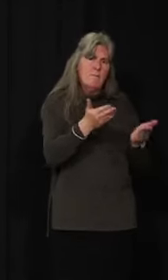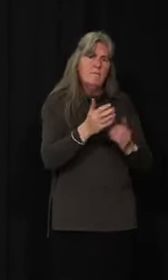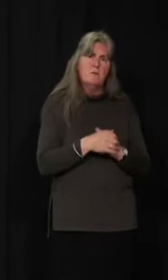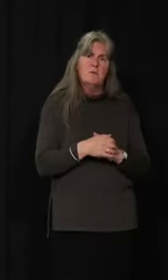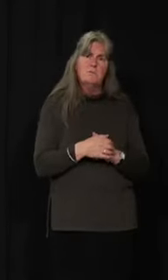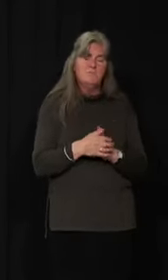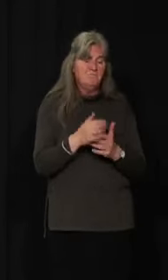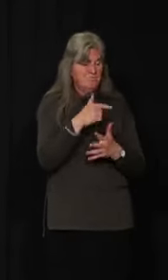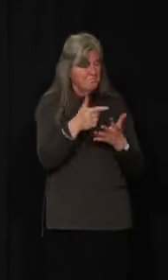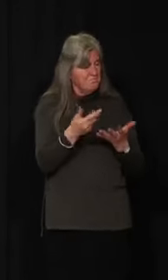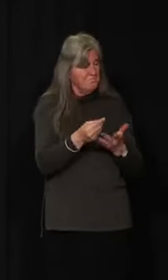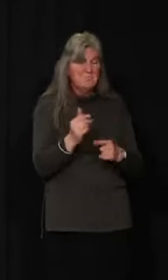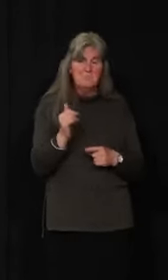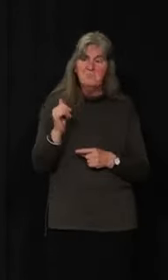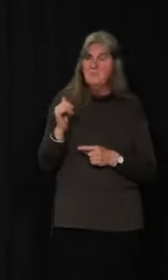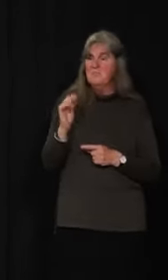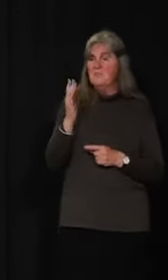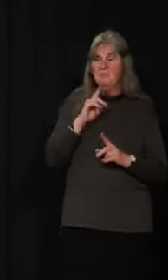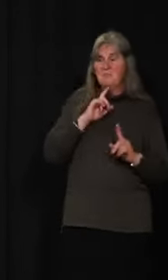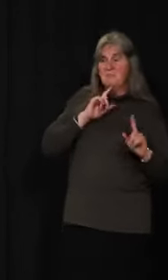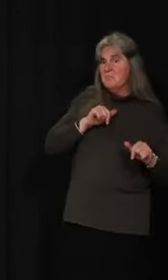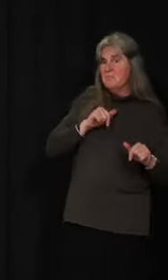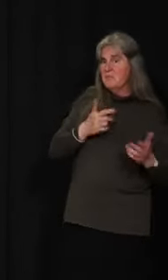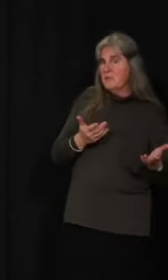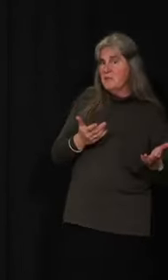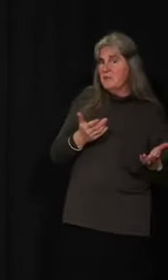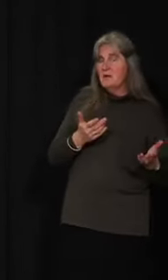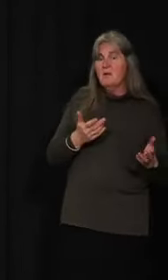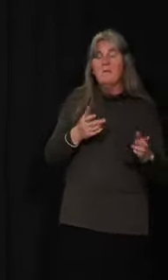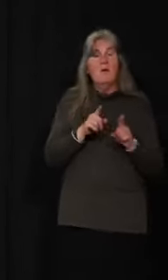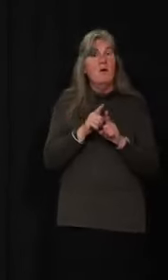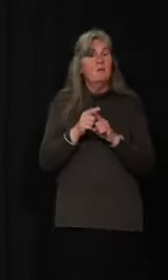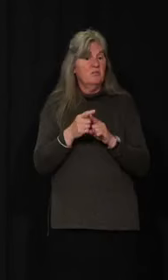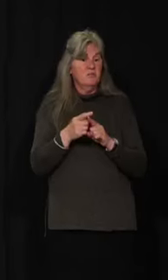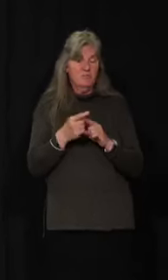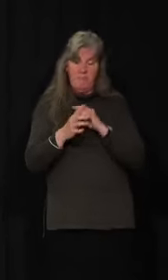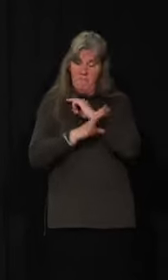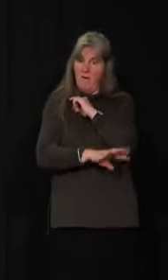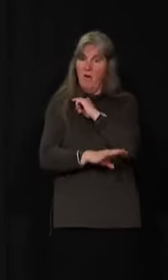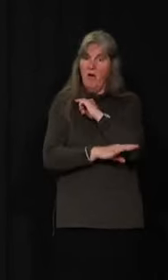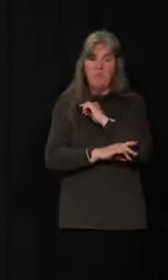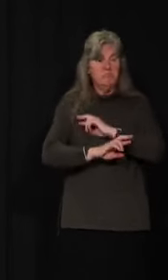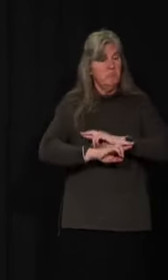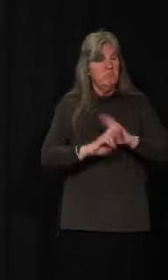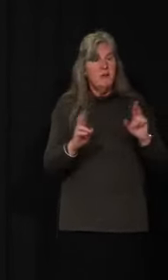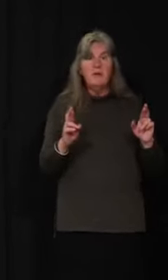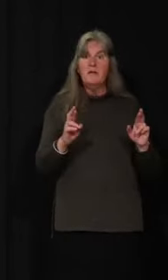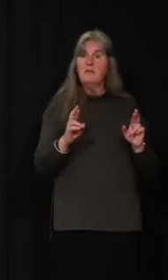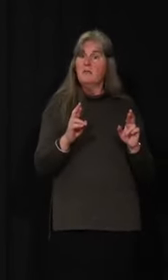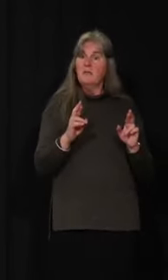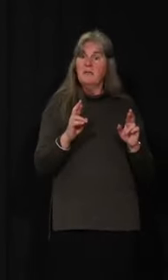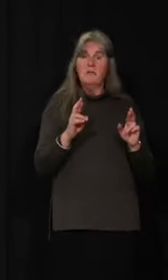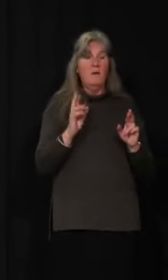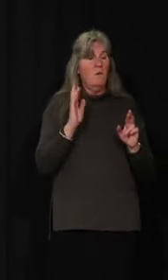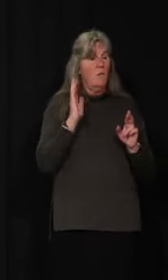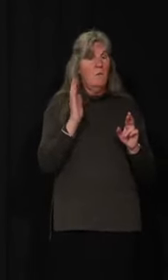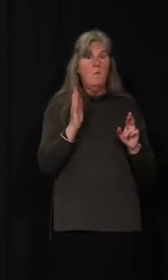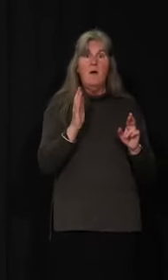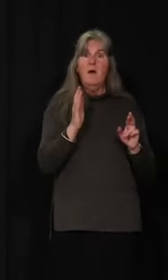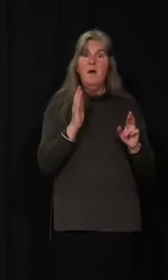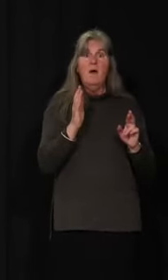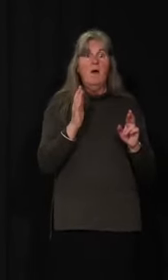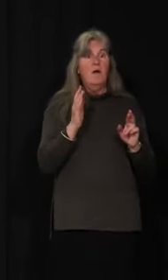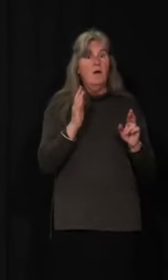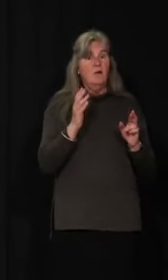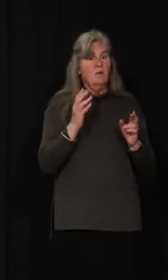provisions. They've refused or didn't respond in the fall. We've committed as well to do what we do with all emergency spending that